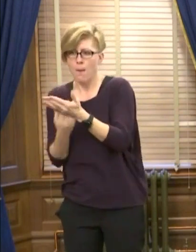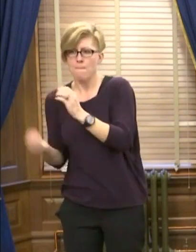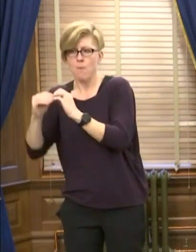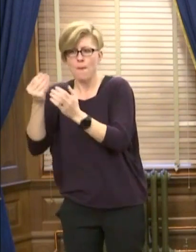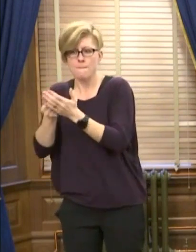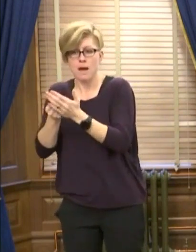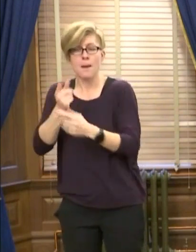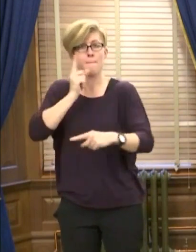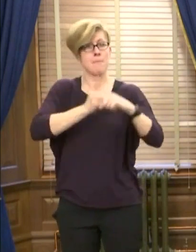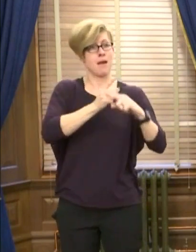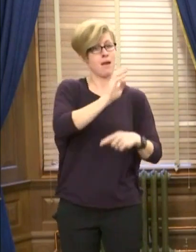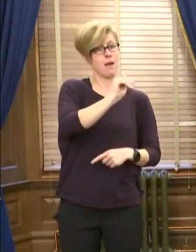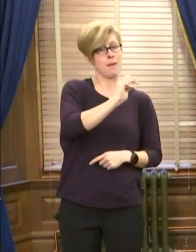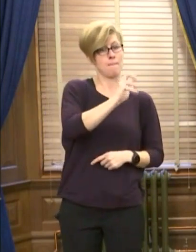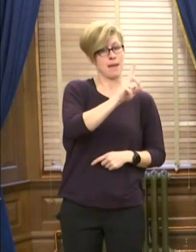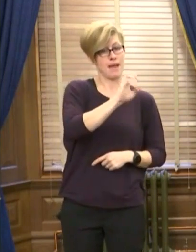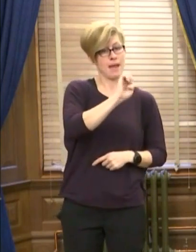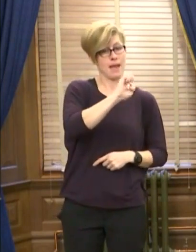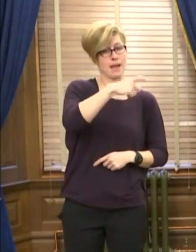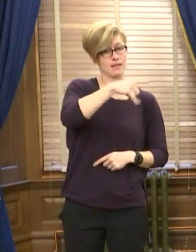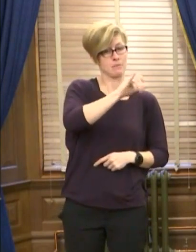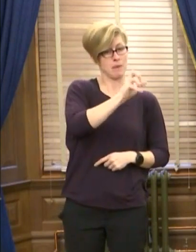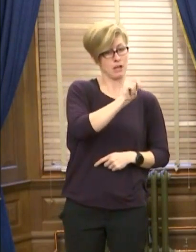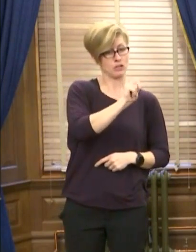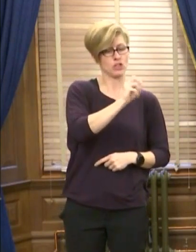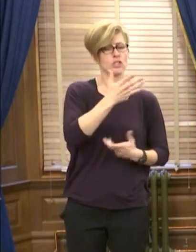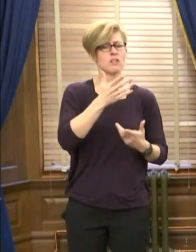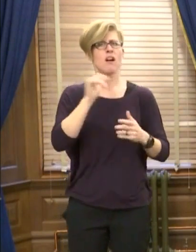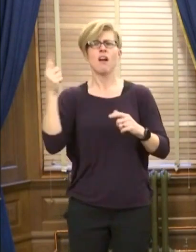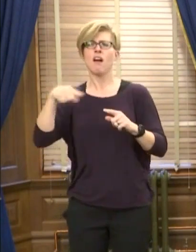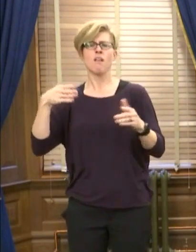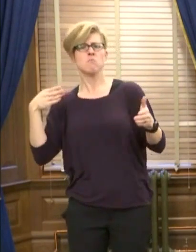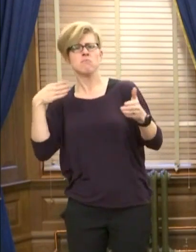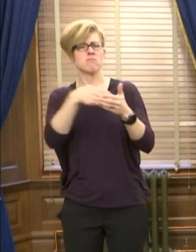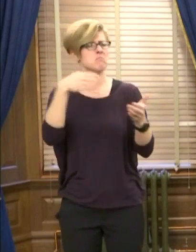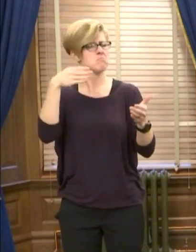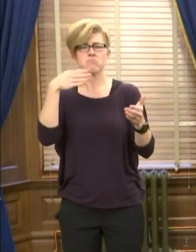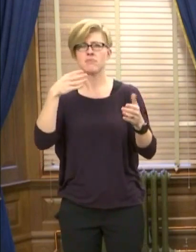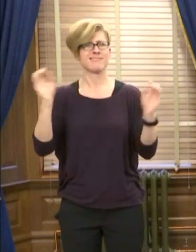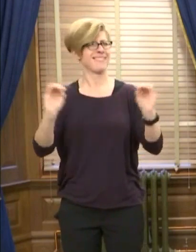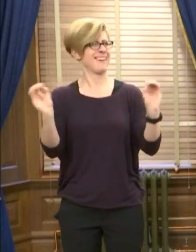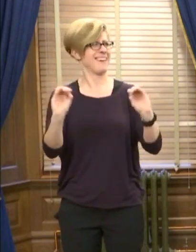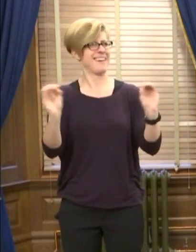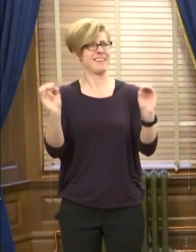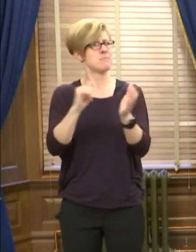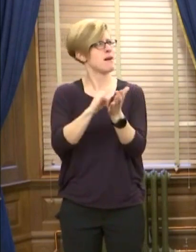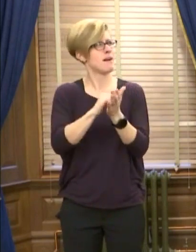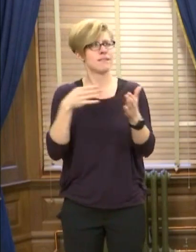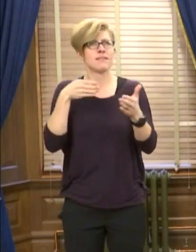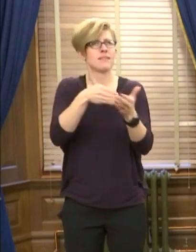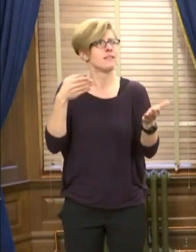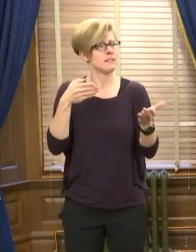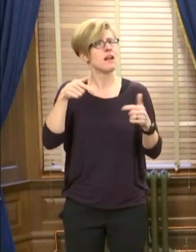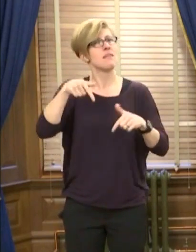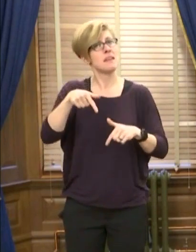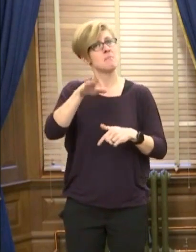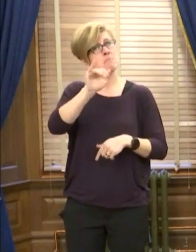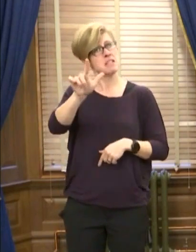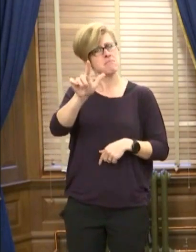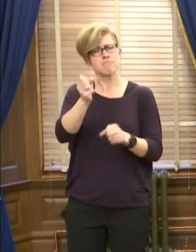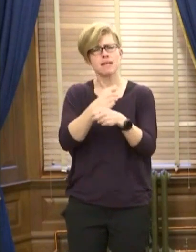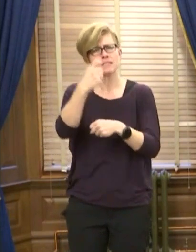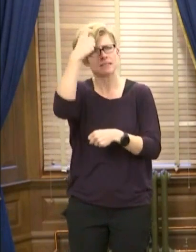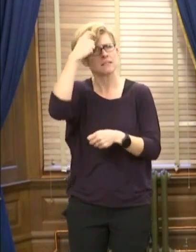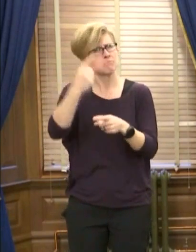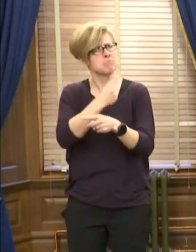expansion, all logical opposition to expansion is eliminated. This bill just makes sense.